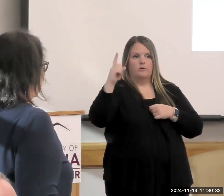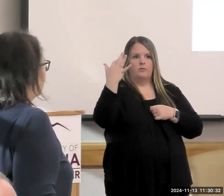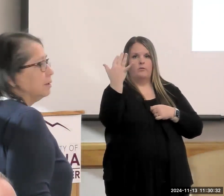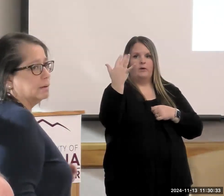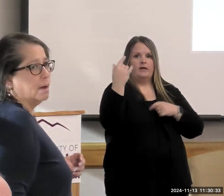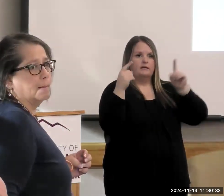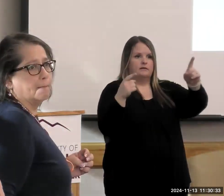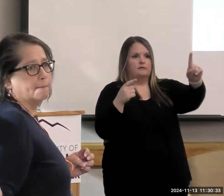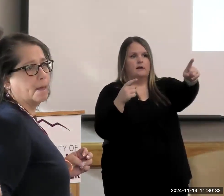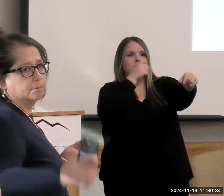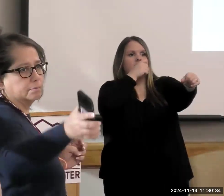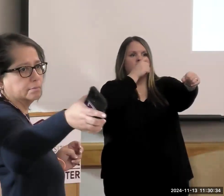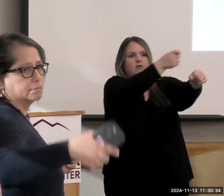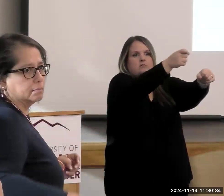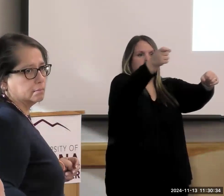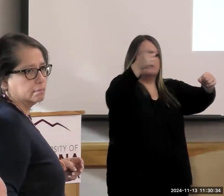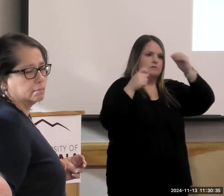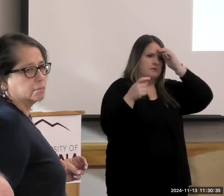FNIP and Snap. Oh, I'm sorry.